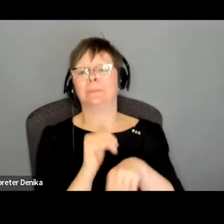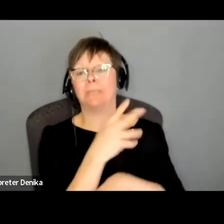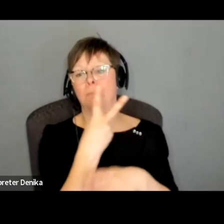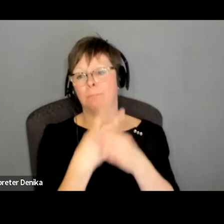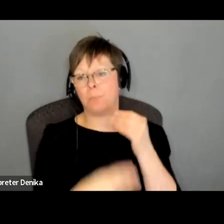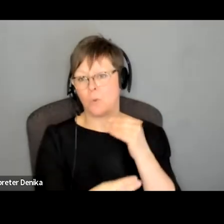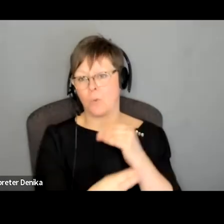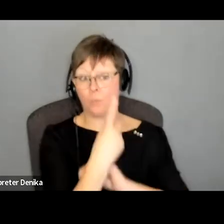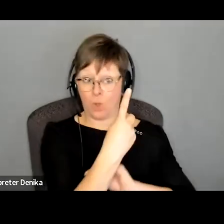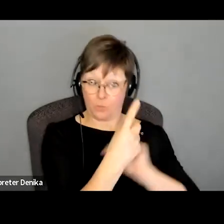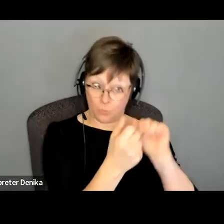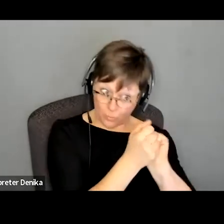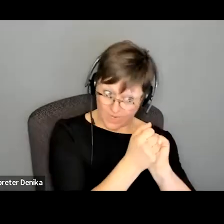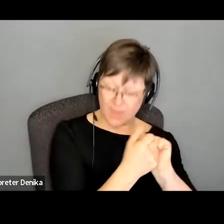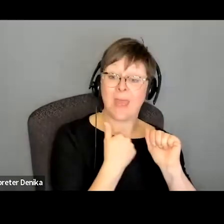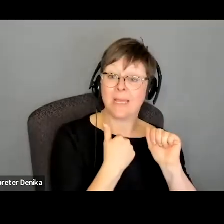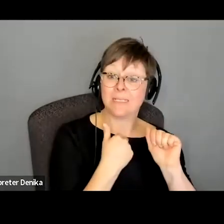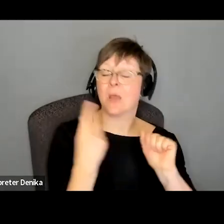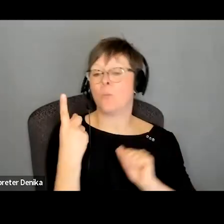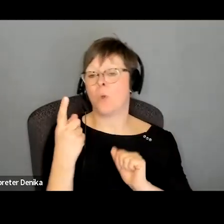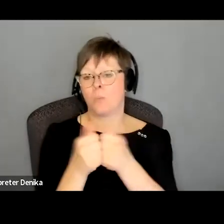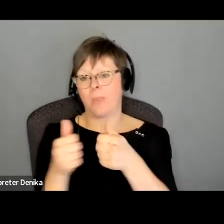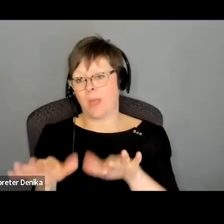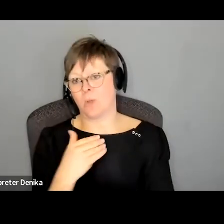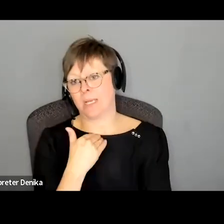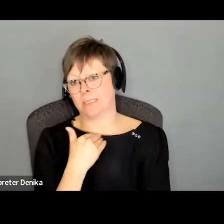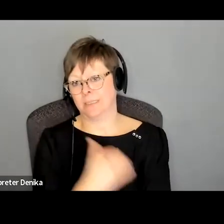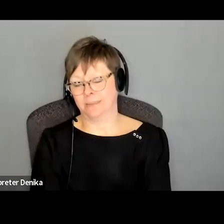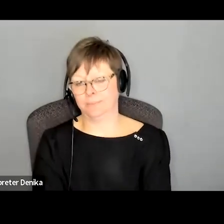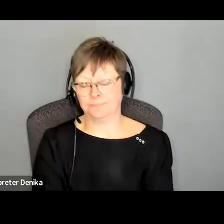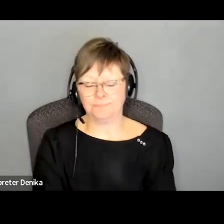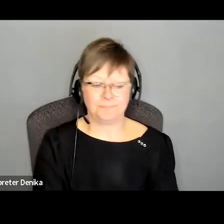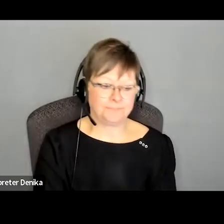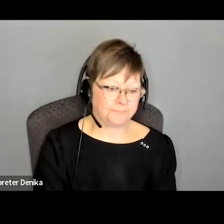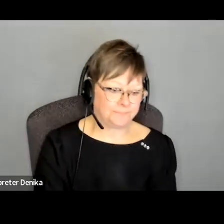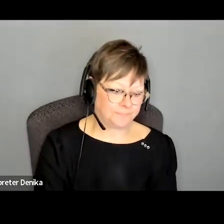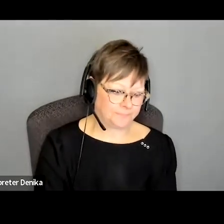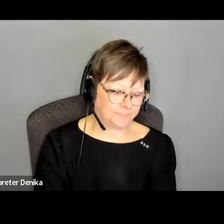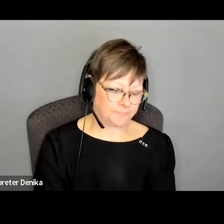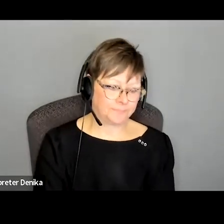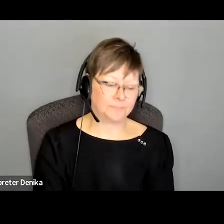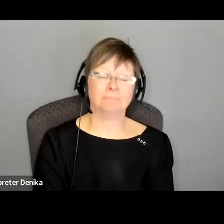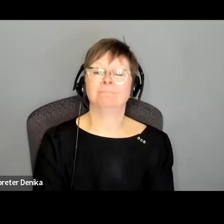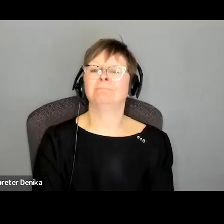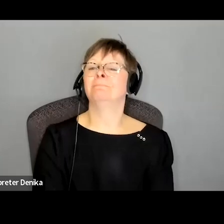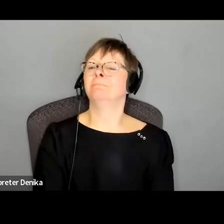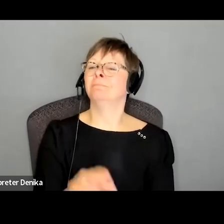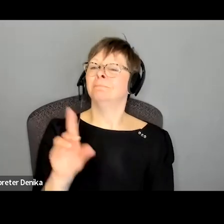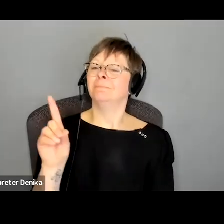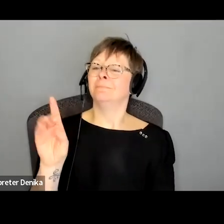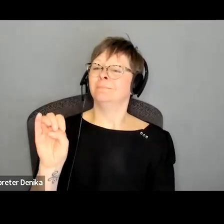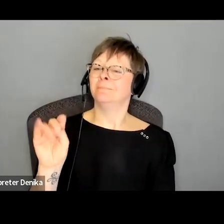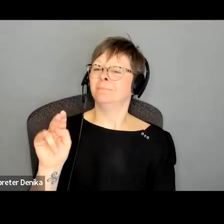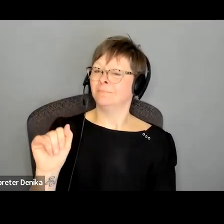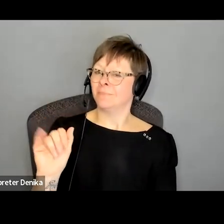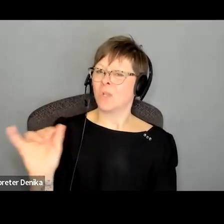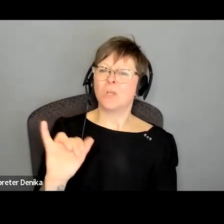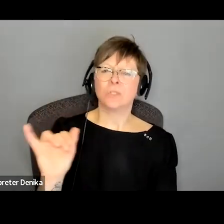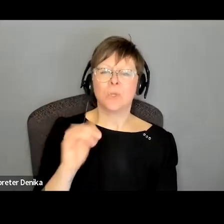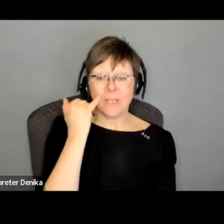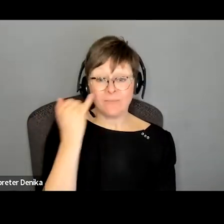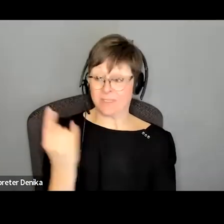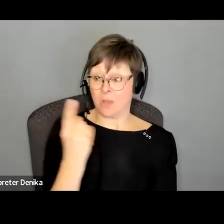label it that way and then the flip side of that question is for performers who have a natural